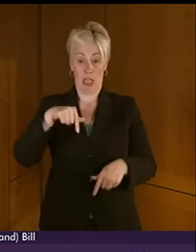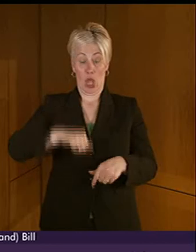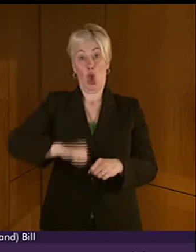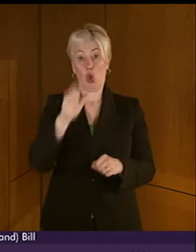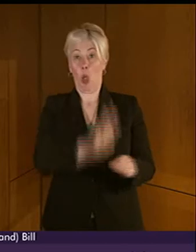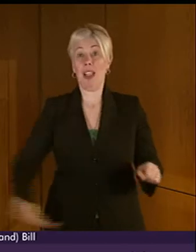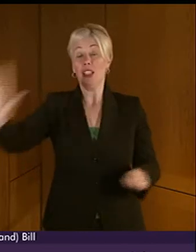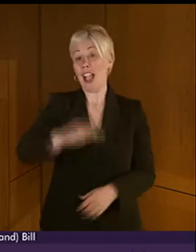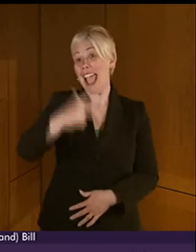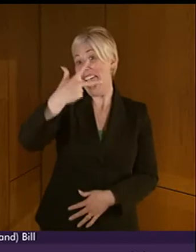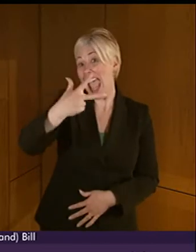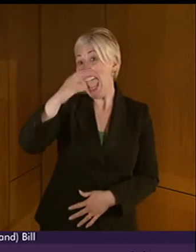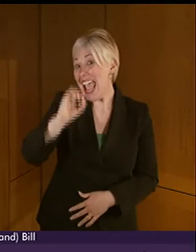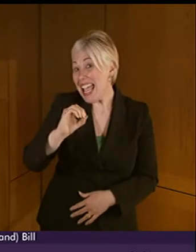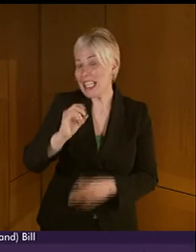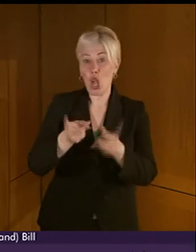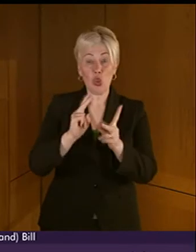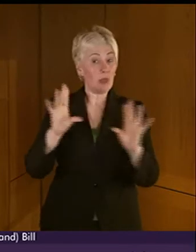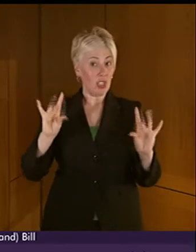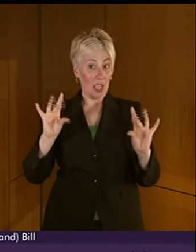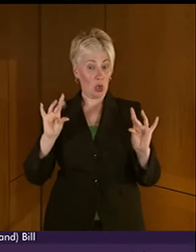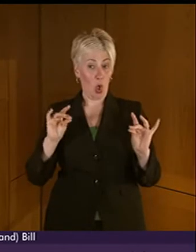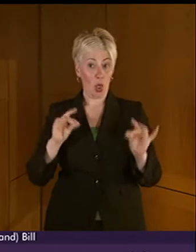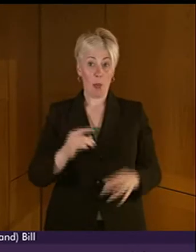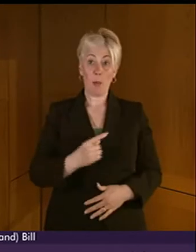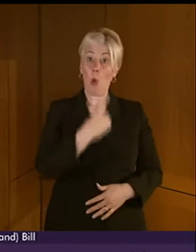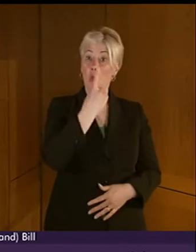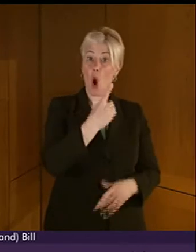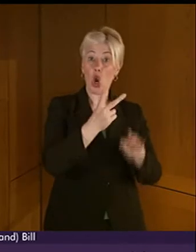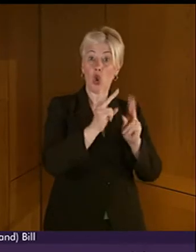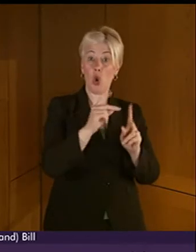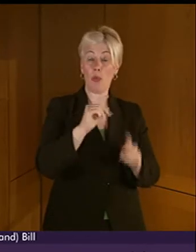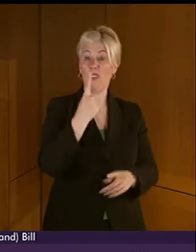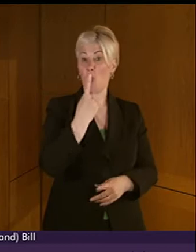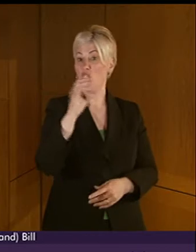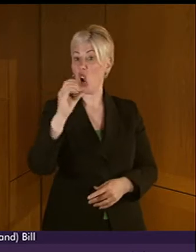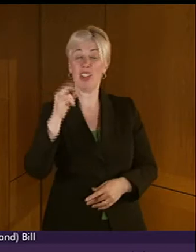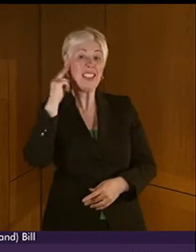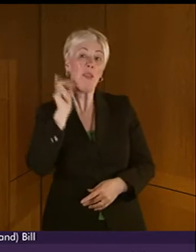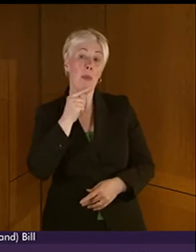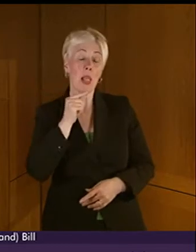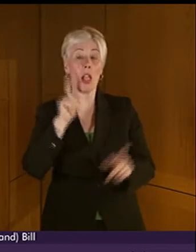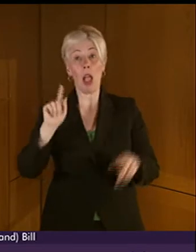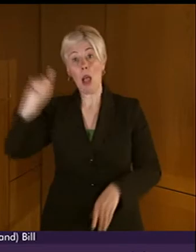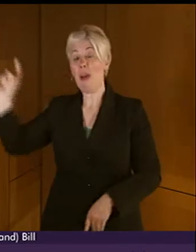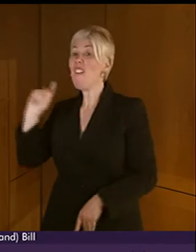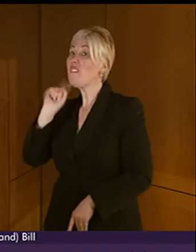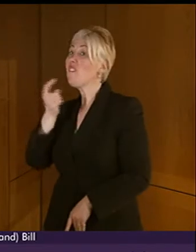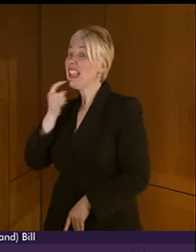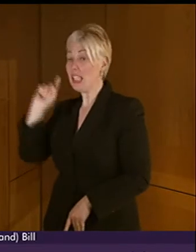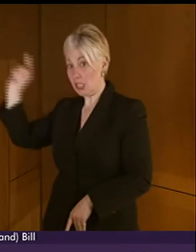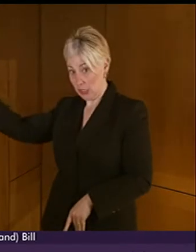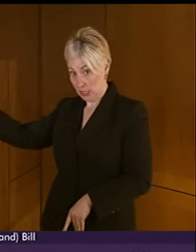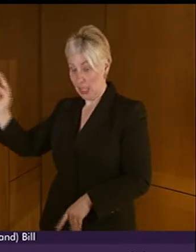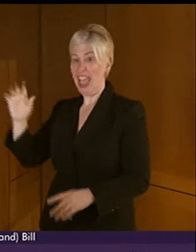That is 1 in 100 for every deaf person, whereas in Finland, a country already with a recognised Sign Language Act, the figure is 1 in